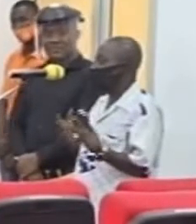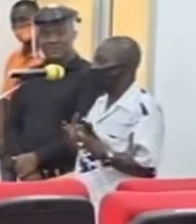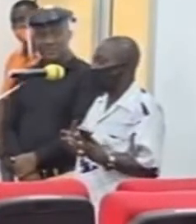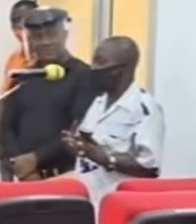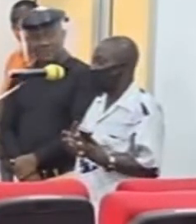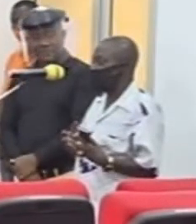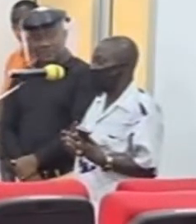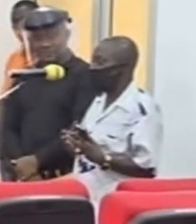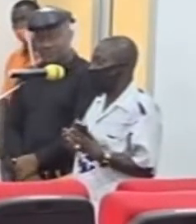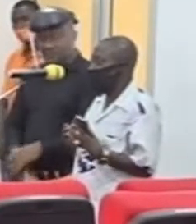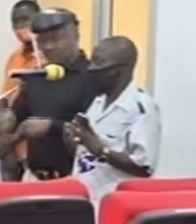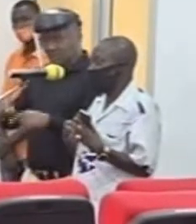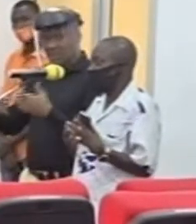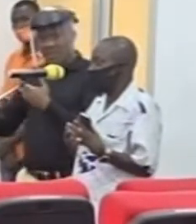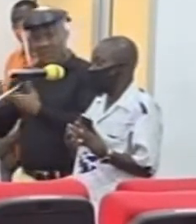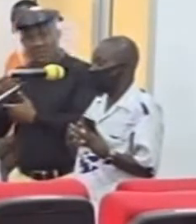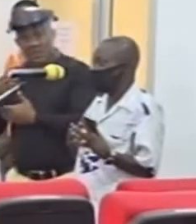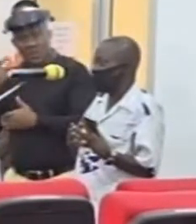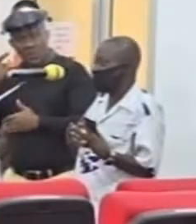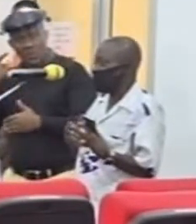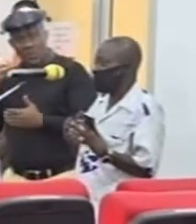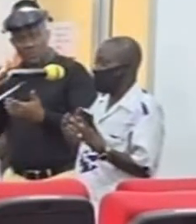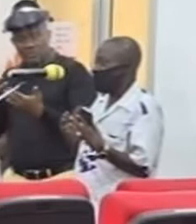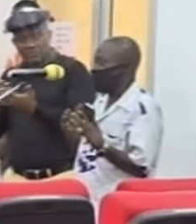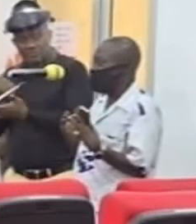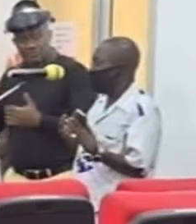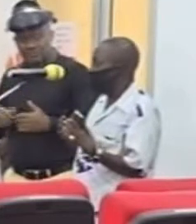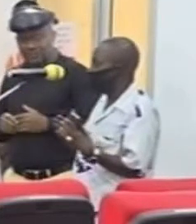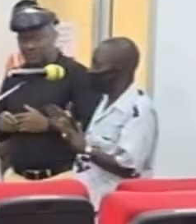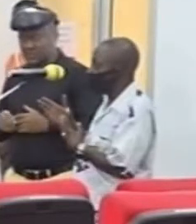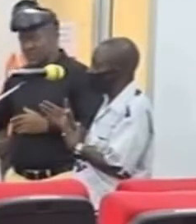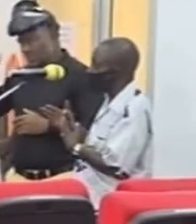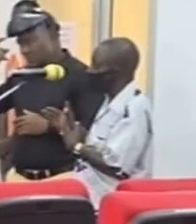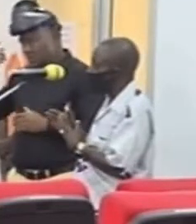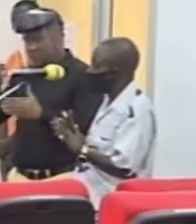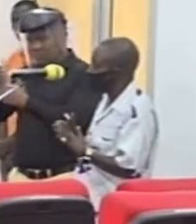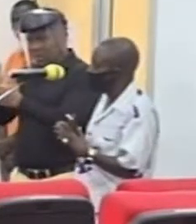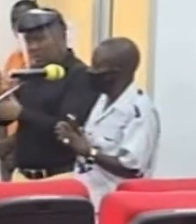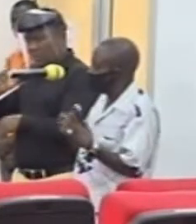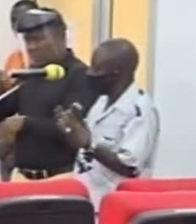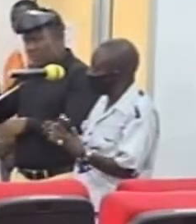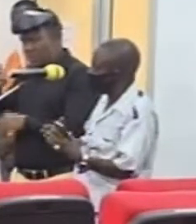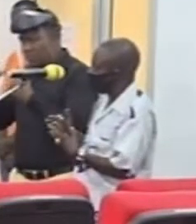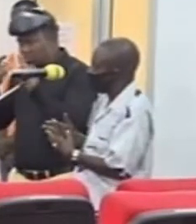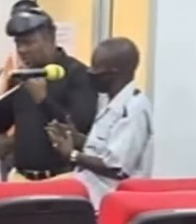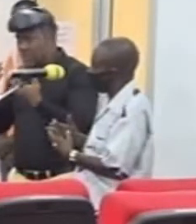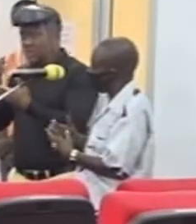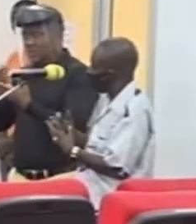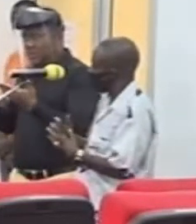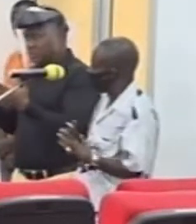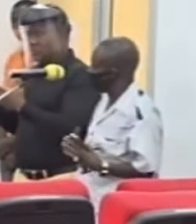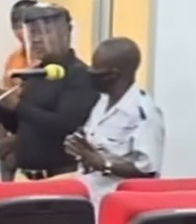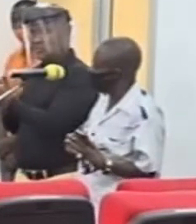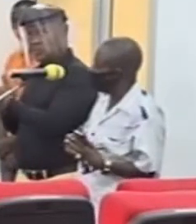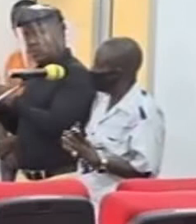there was a news report this morning that government is the side of PPEs to schools and other places. Some schools have gotten theirs.